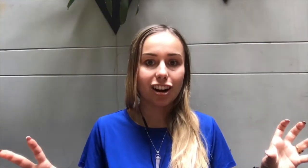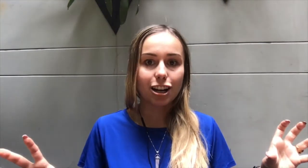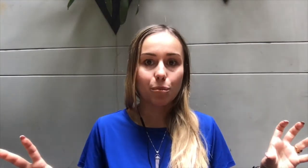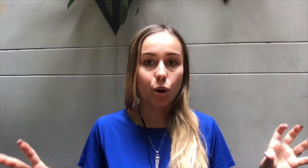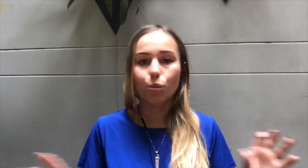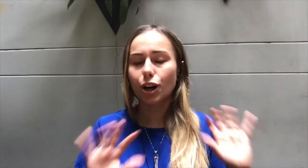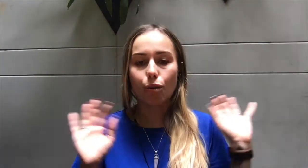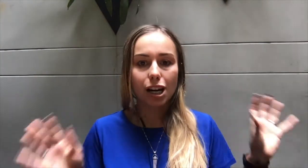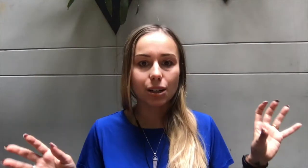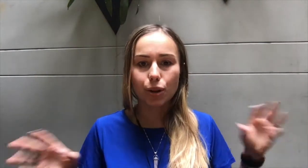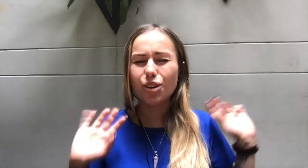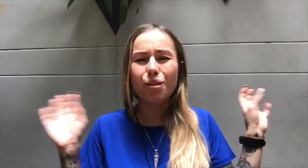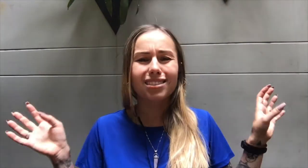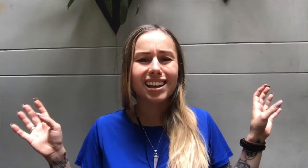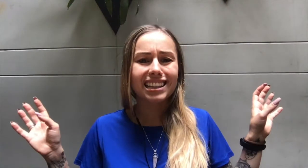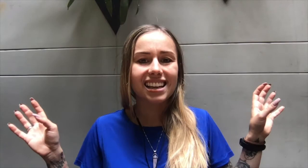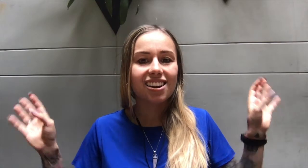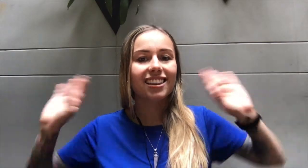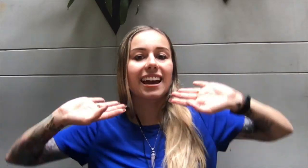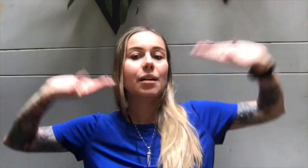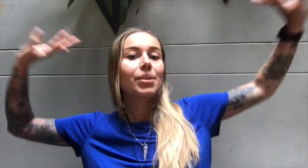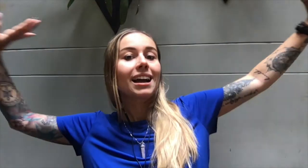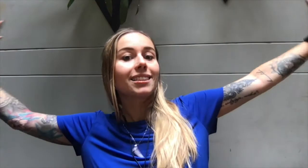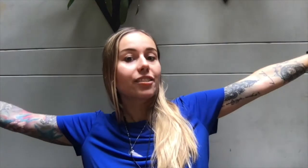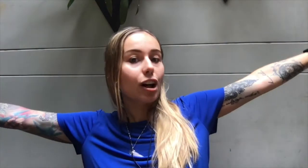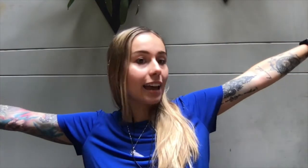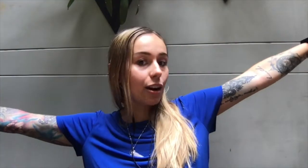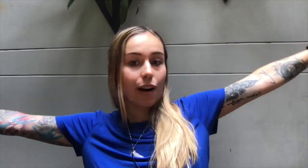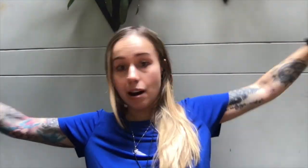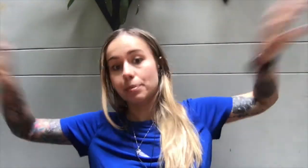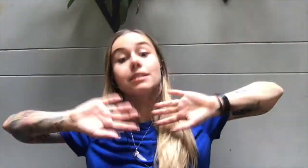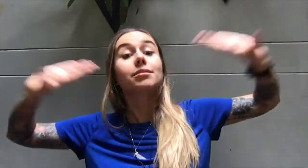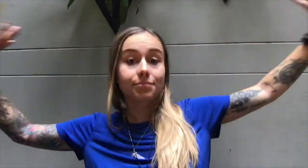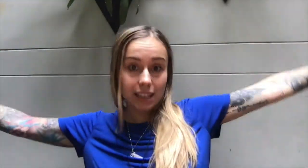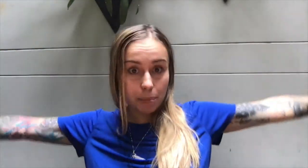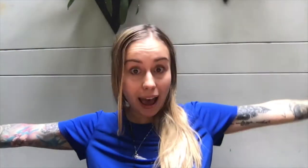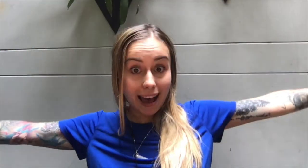anymore. We don't want it. We don't want that there. Like leave all that crap in the past.